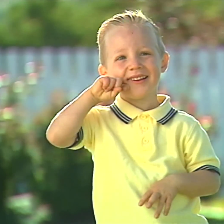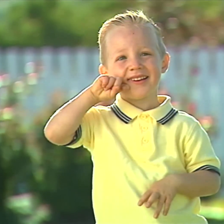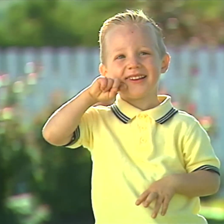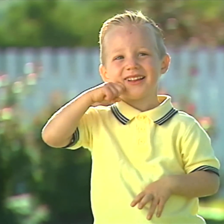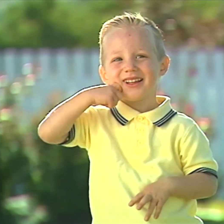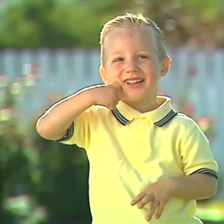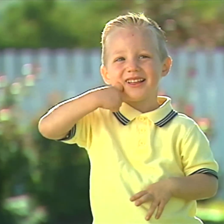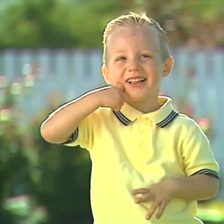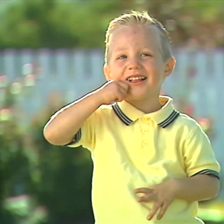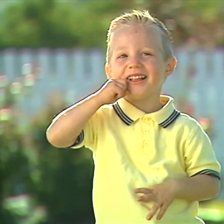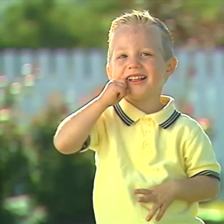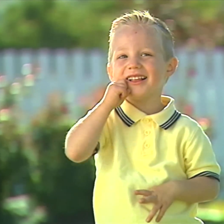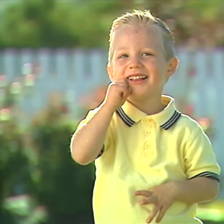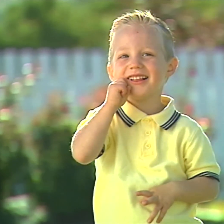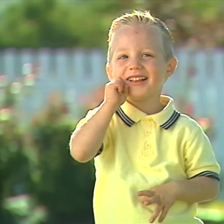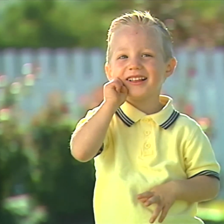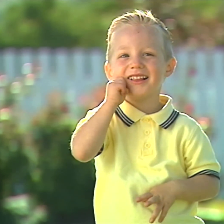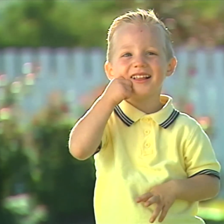This is time for apple. See?